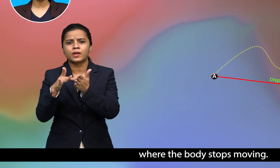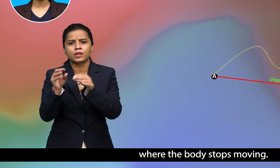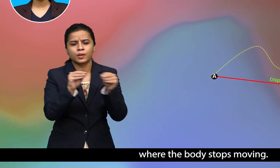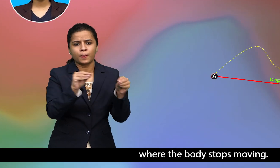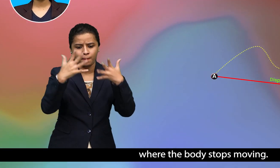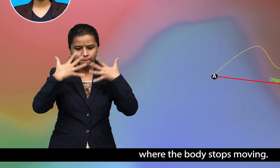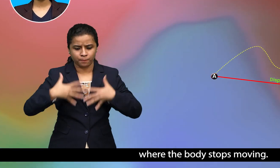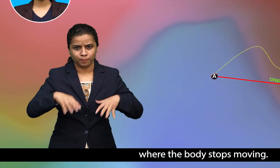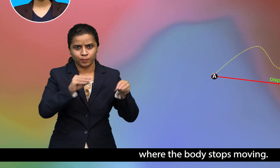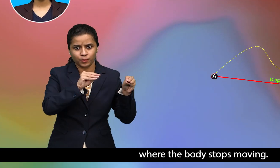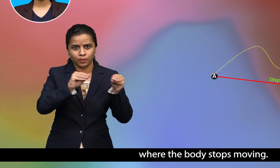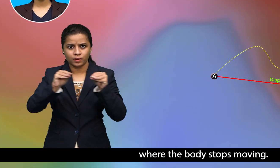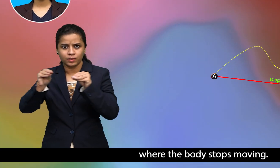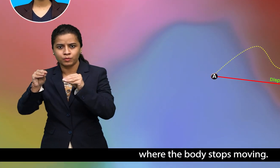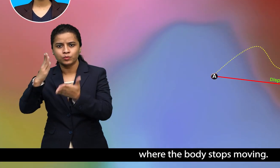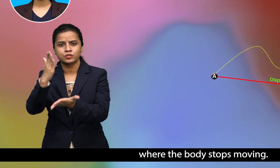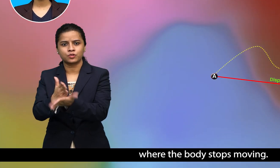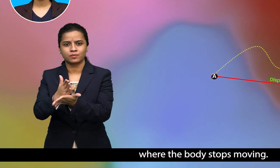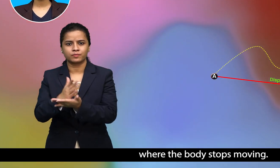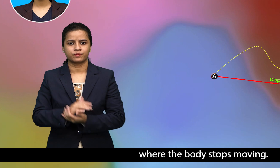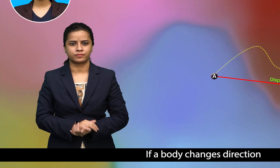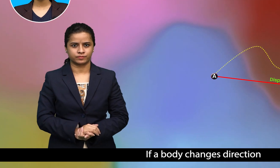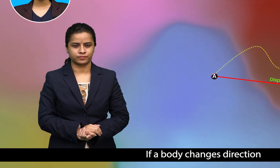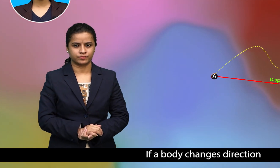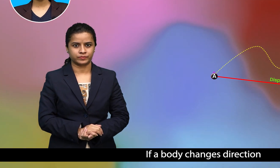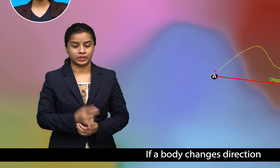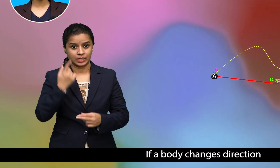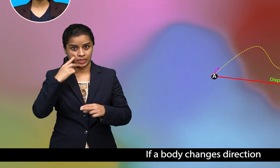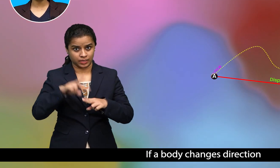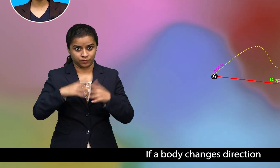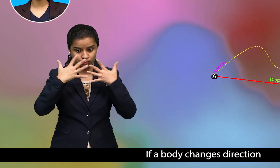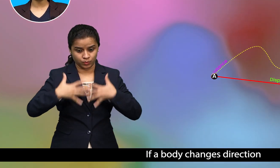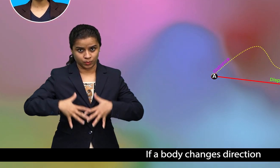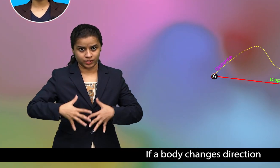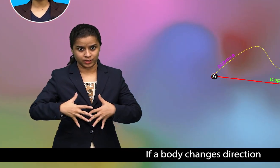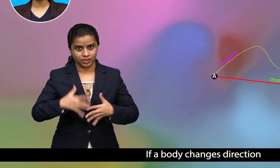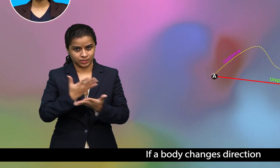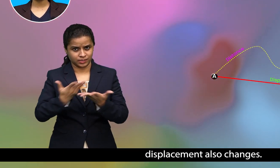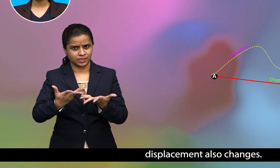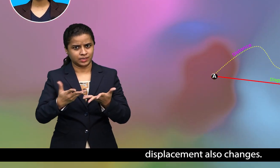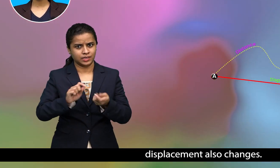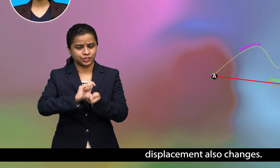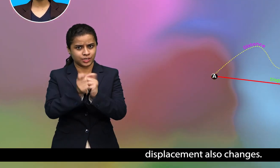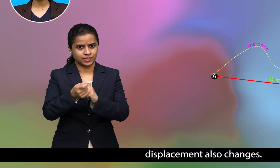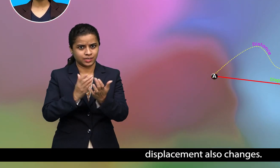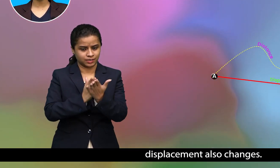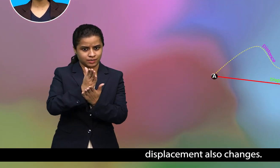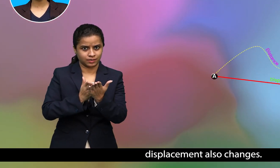if a body changes direction displacement also